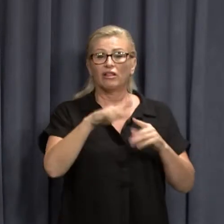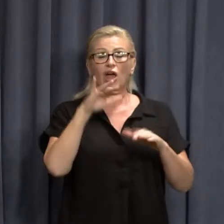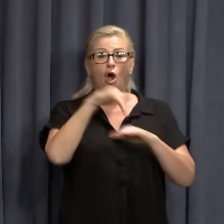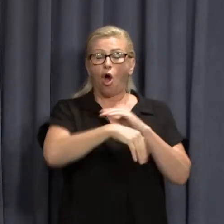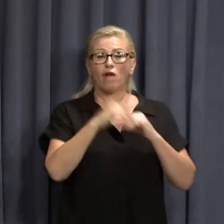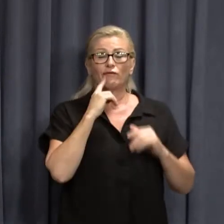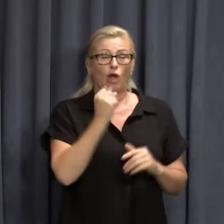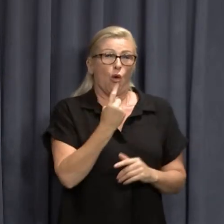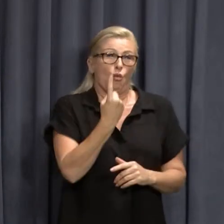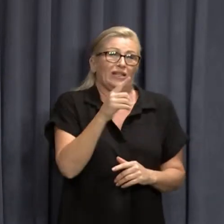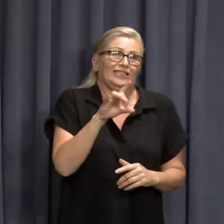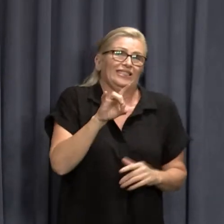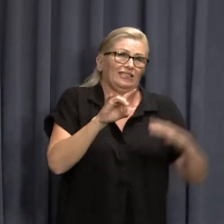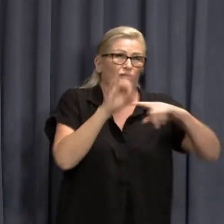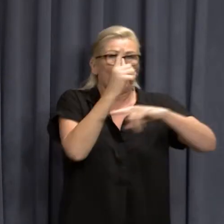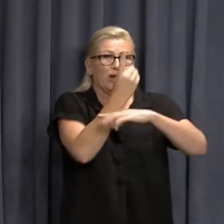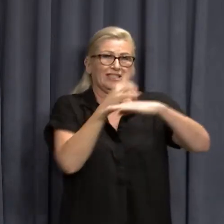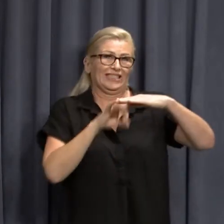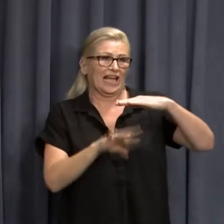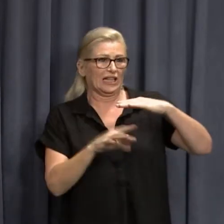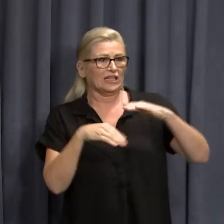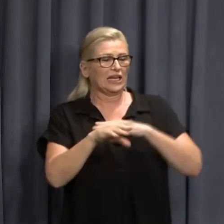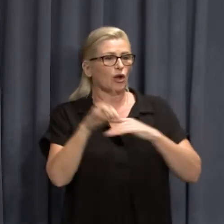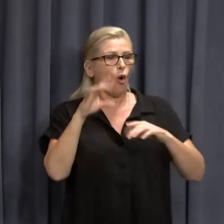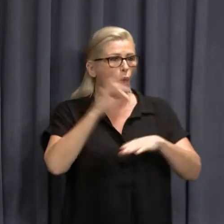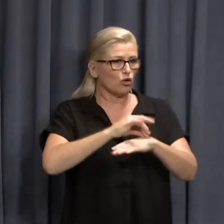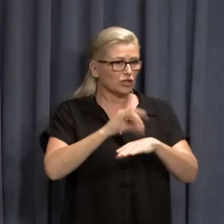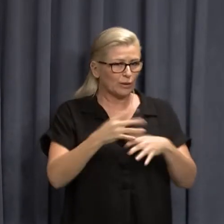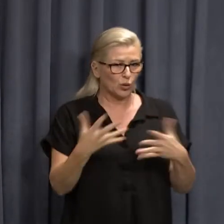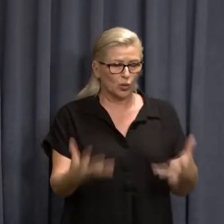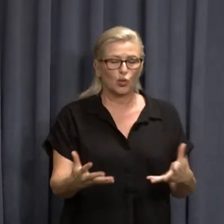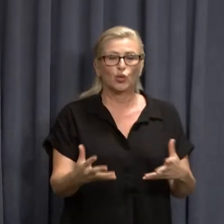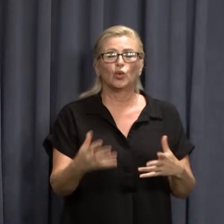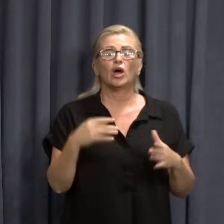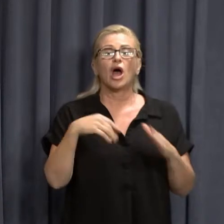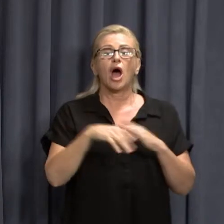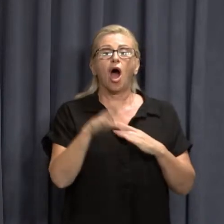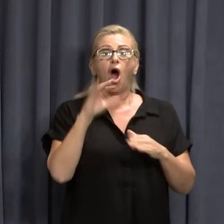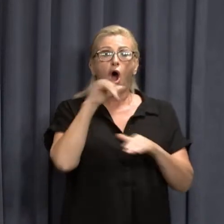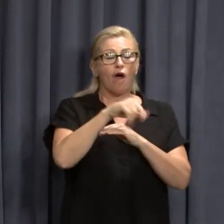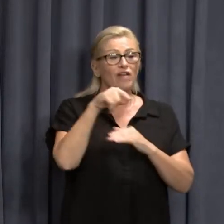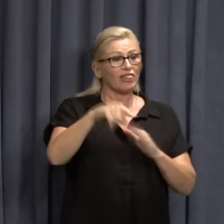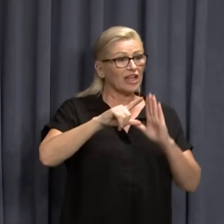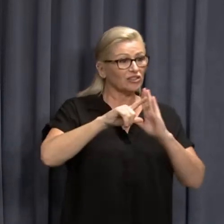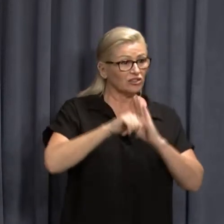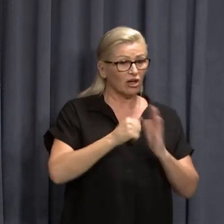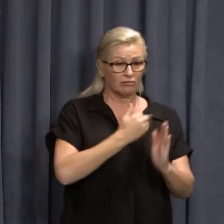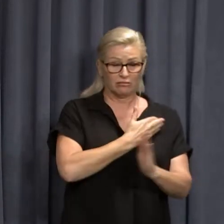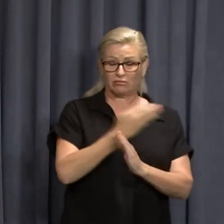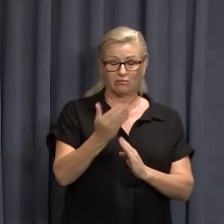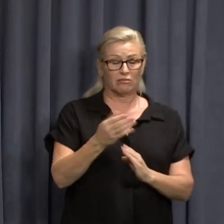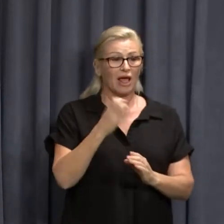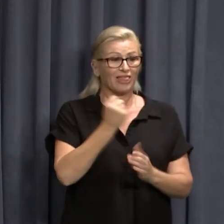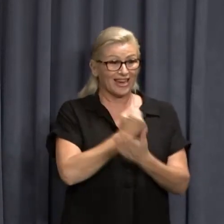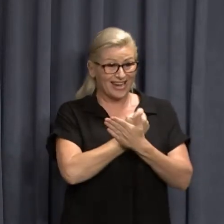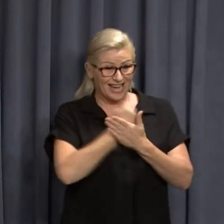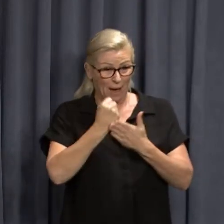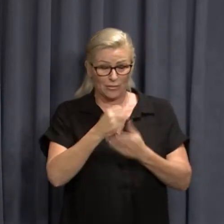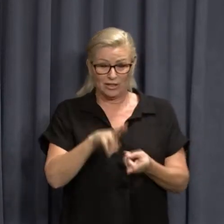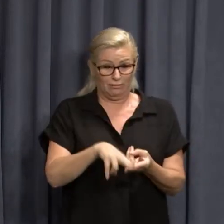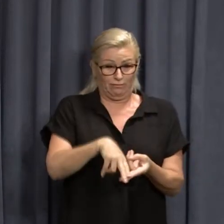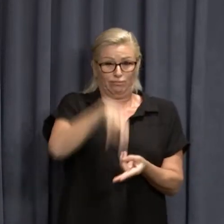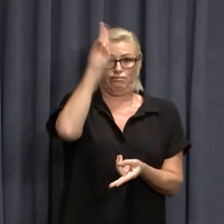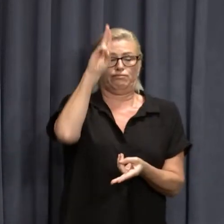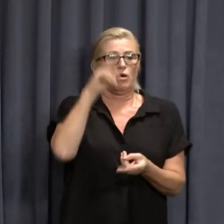hospital with COVID. Over that period the number of people who have gone into hospital has increased by 900 percent